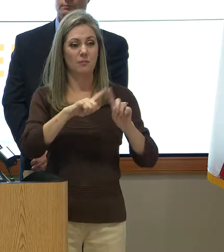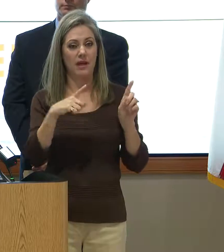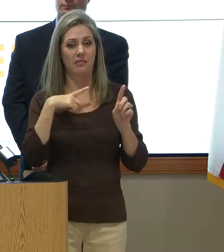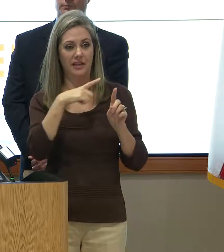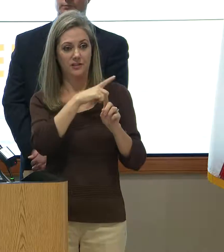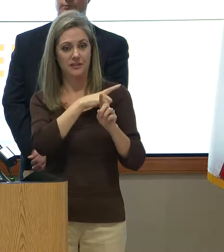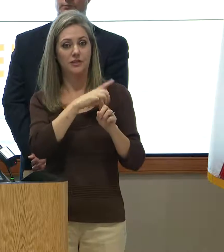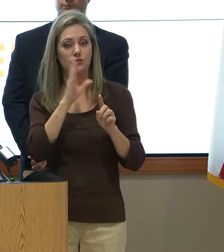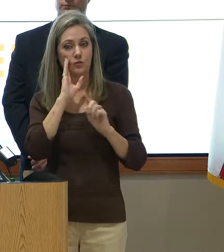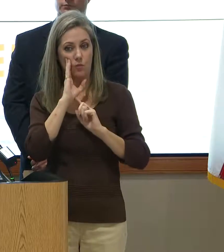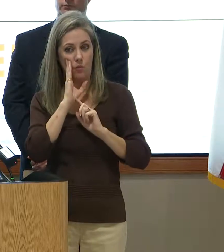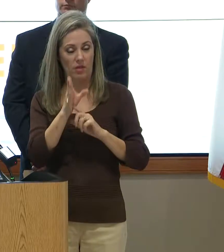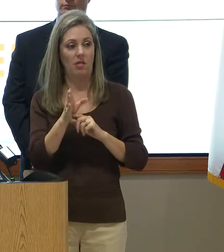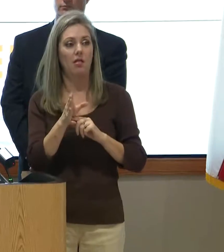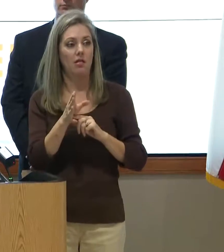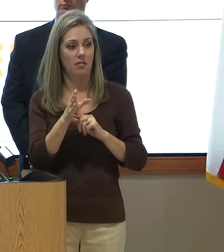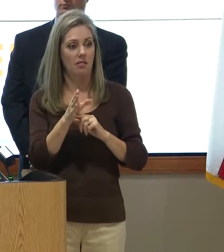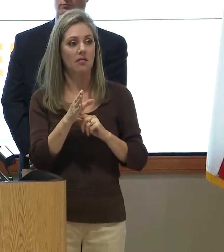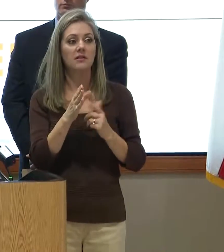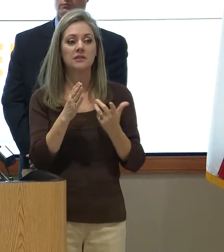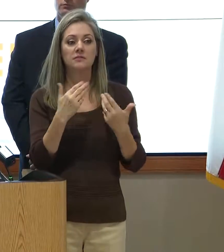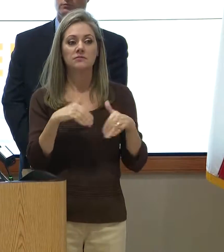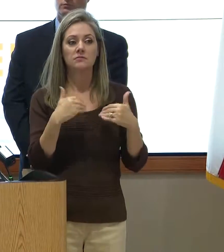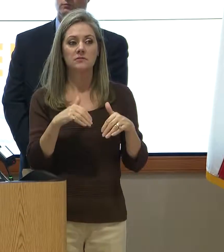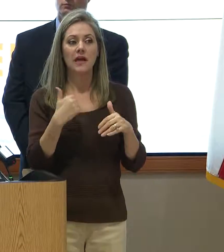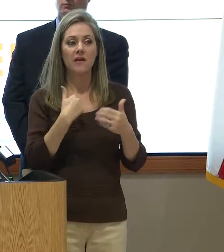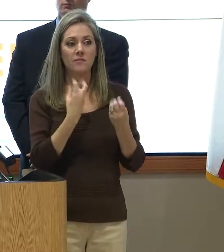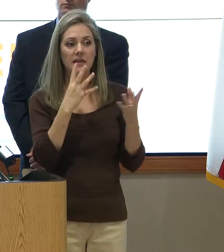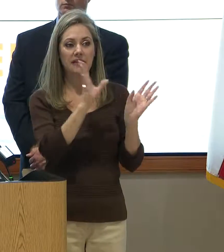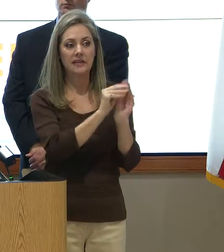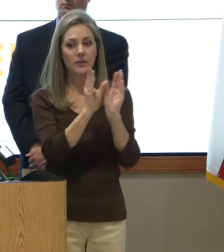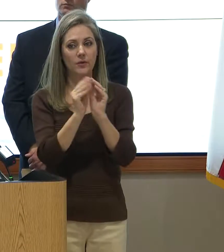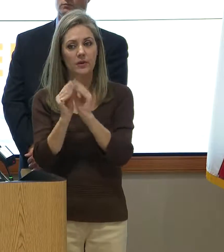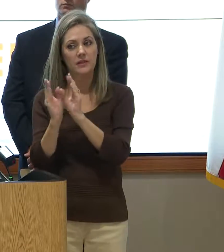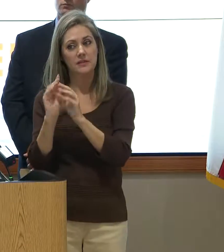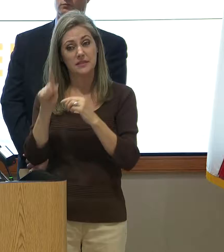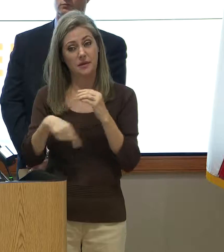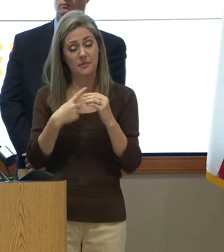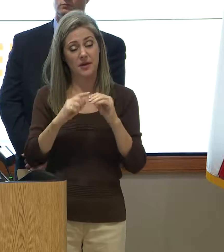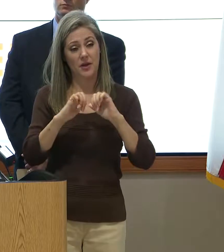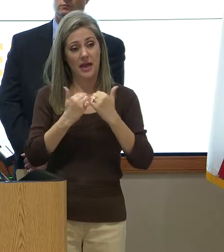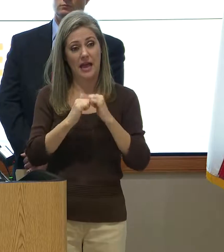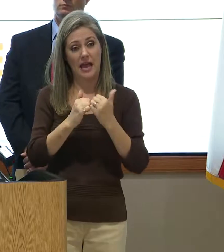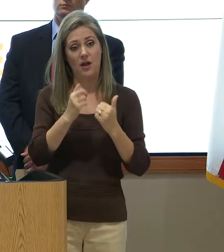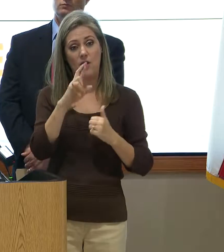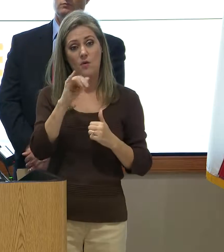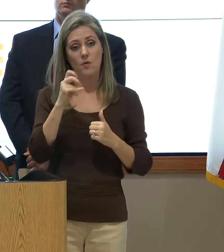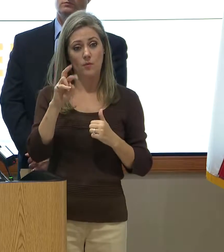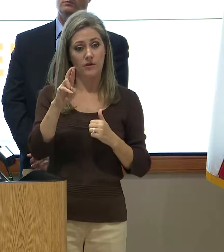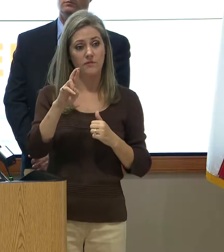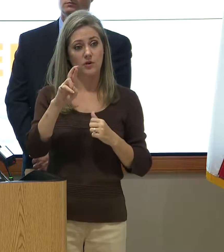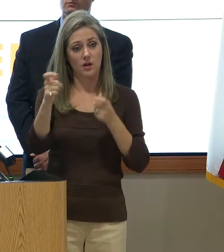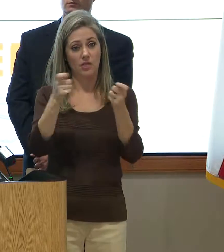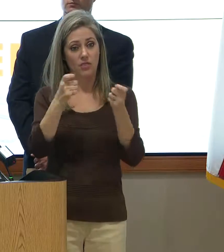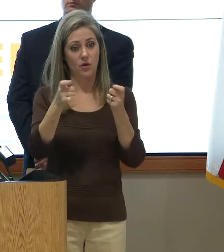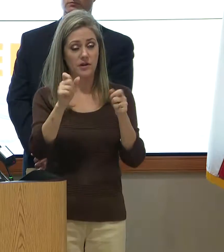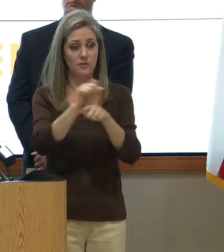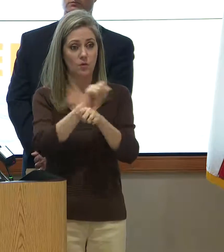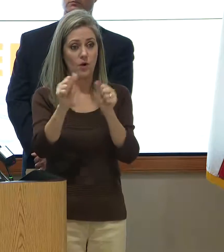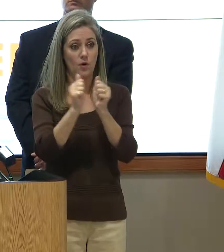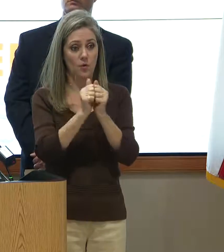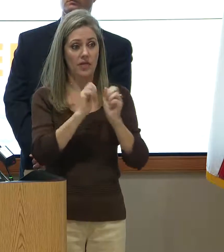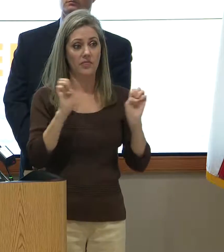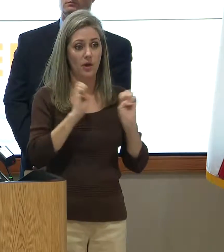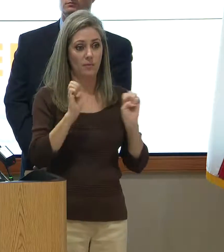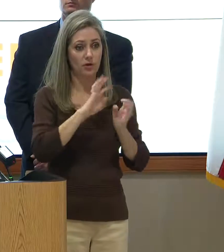legislature will have a significant number of hearings into the way river authorities work with emergency